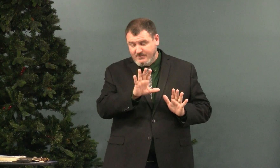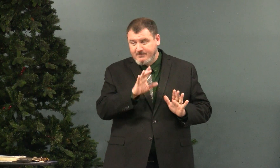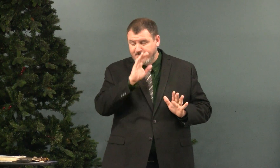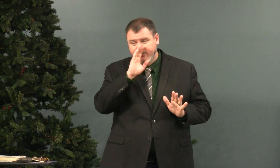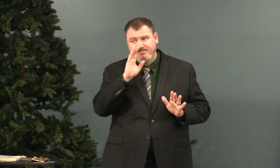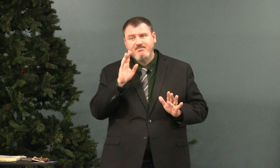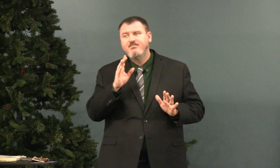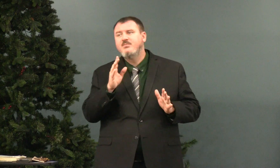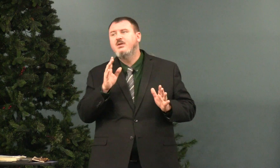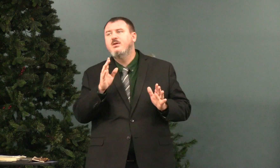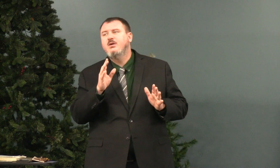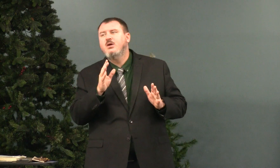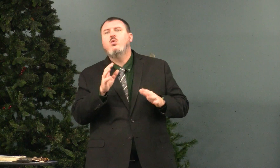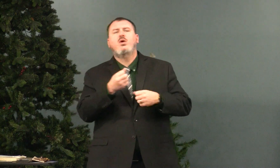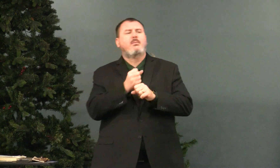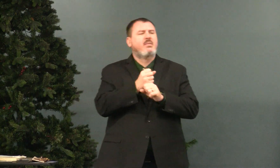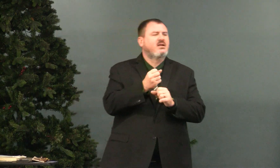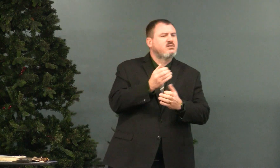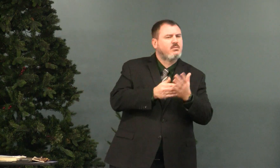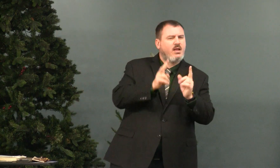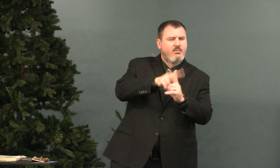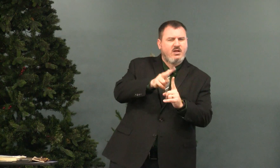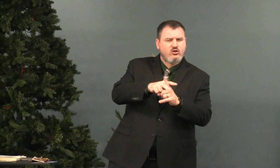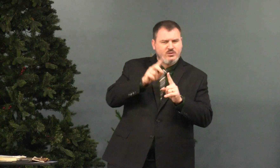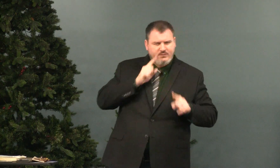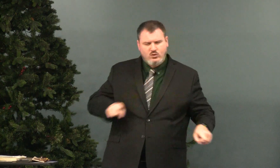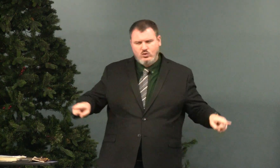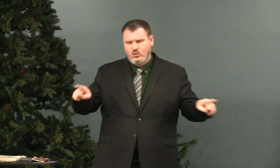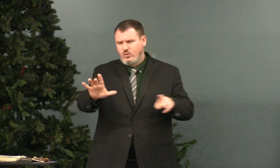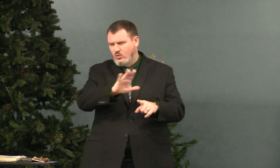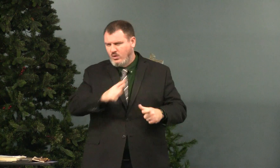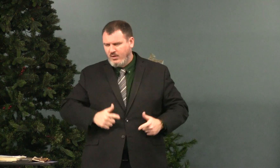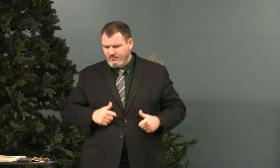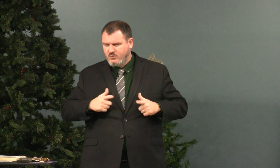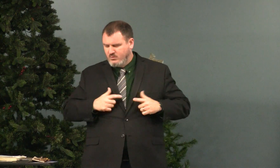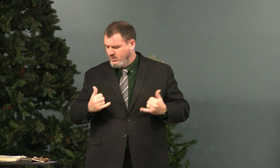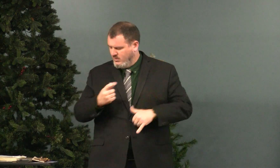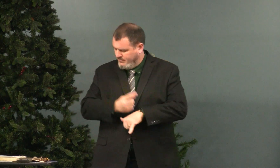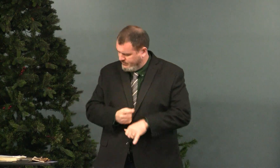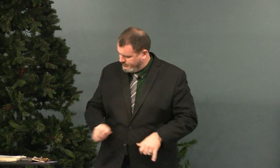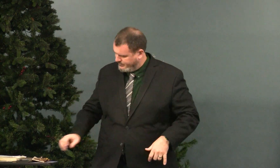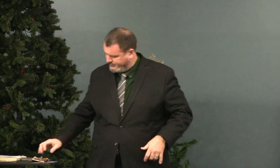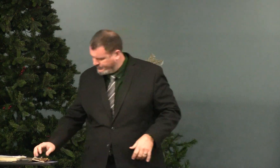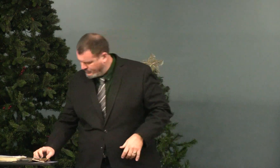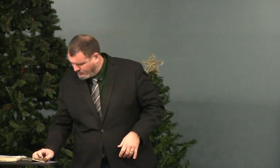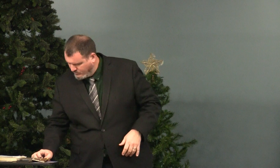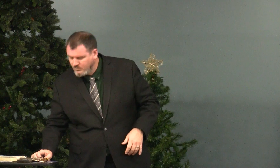So, that wraps up the Ten Commandments. Let's make some application in our lives today.